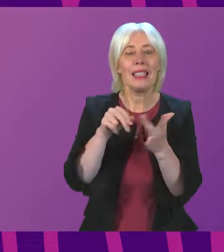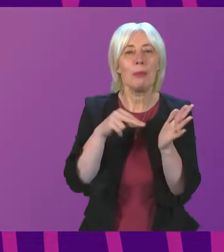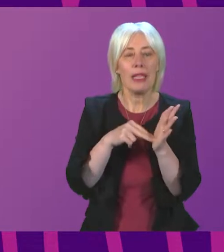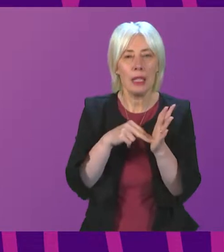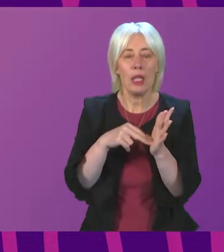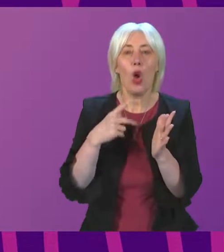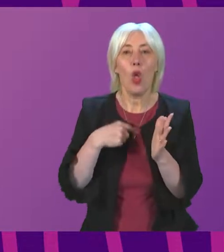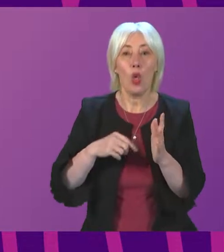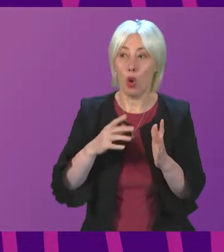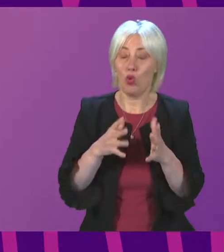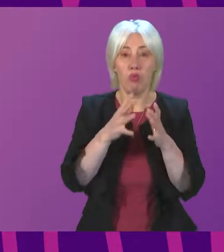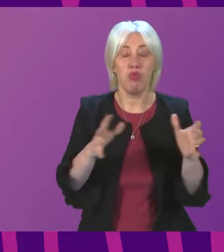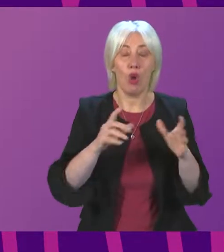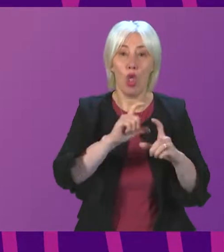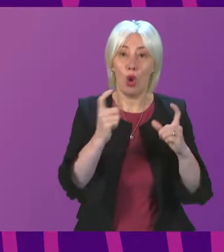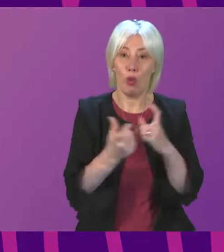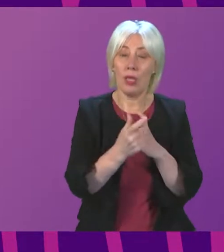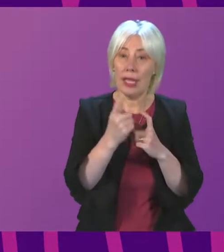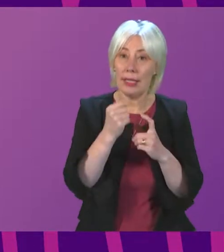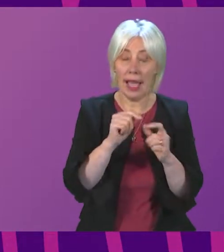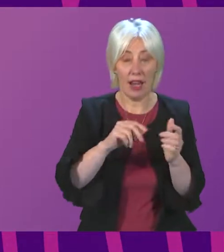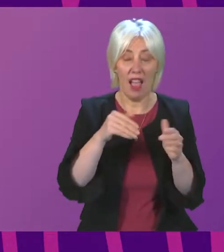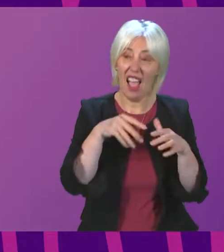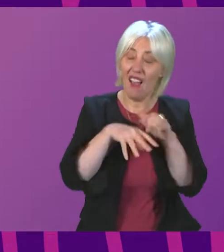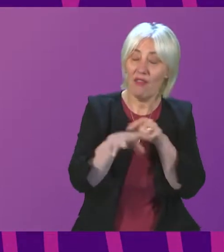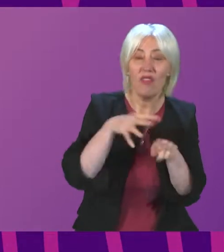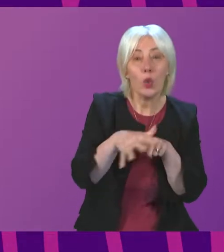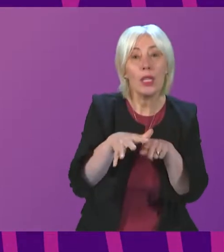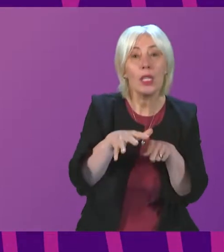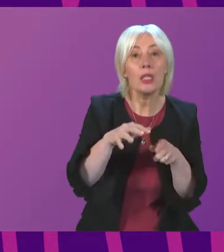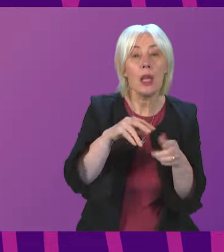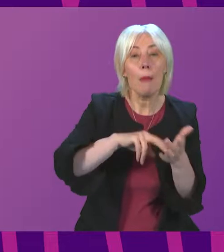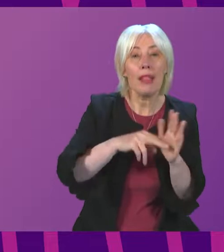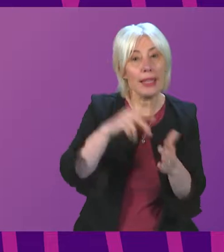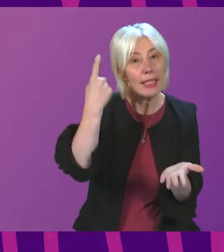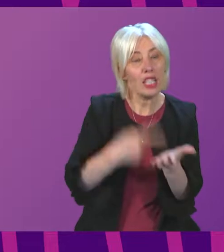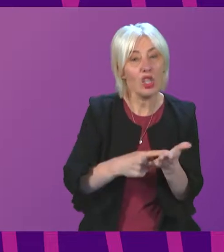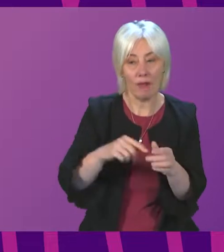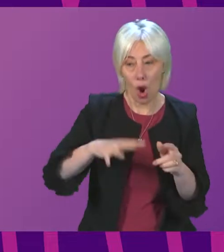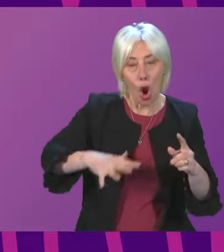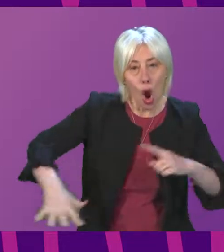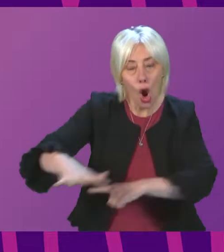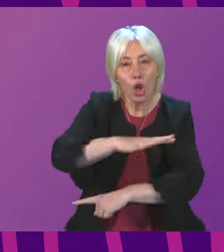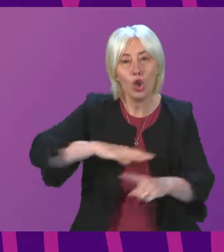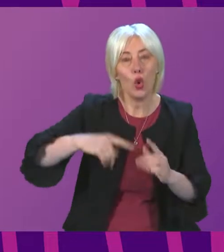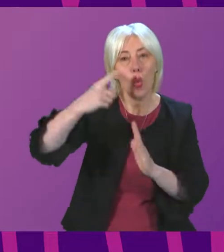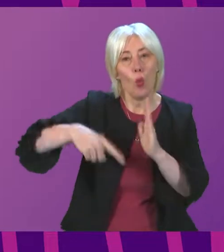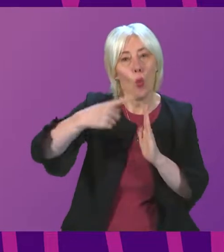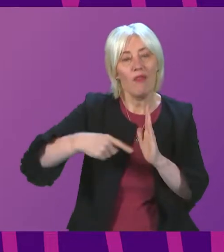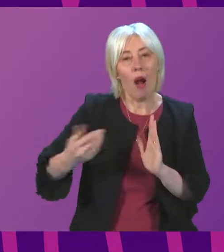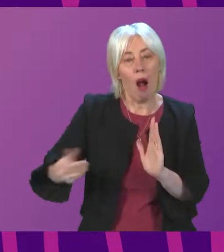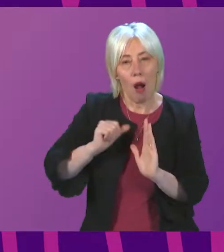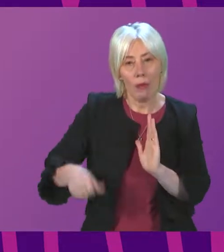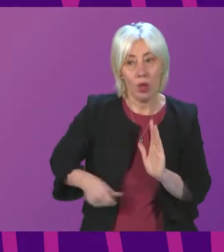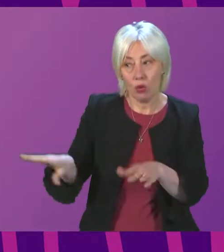increase the ability of communities to influence planning decisions for onshore wind farms by adopting English planning legislation